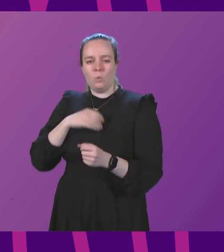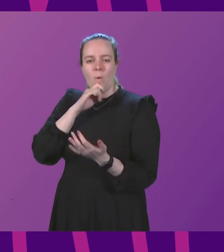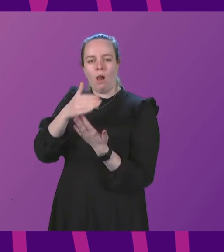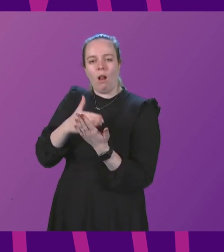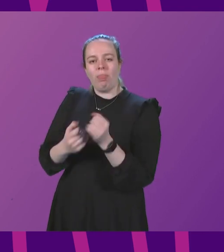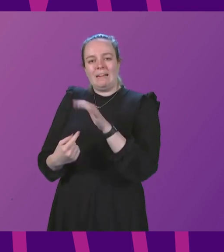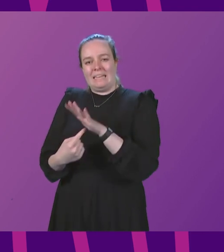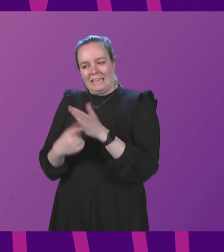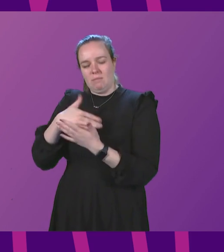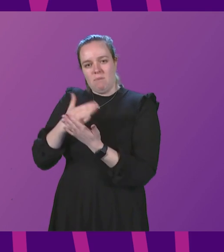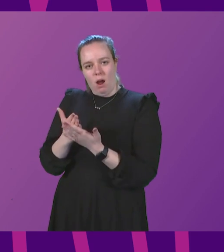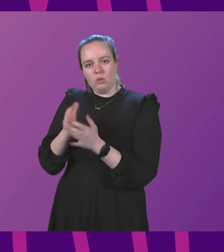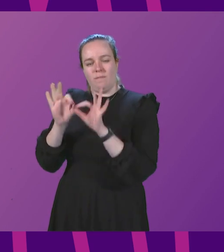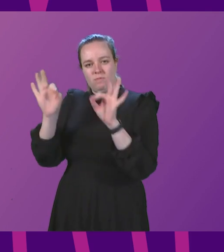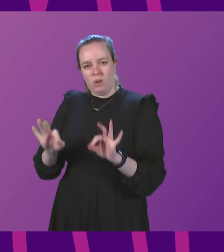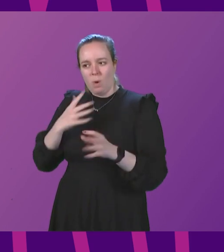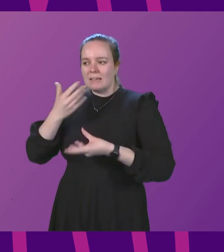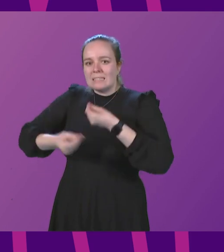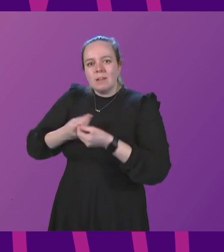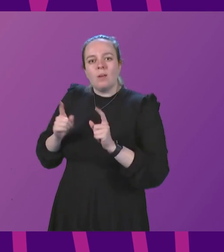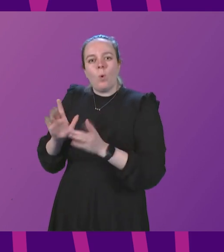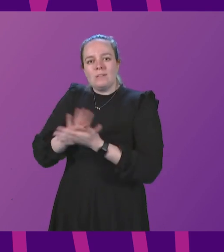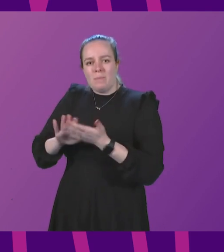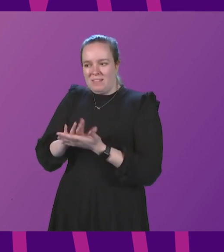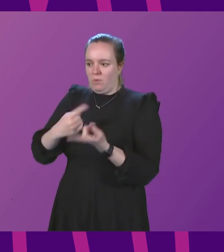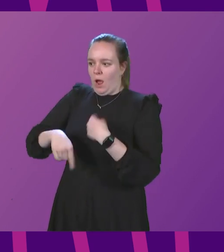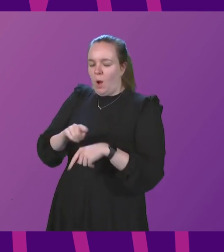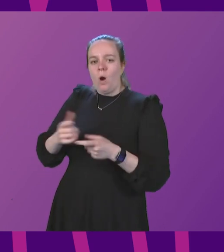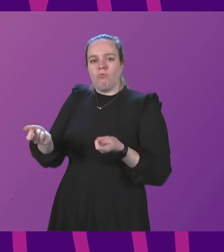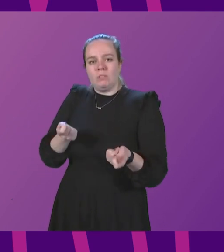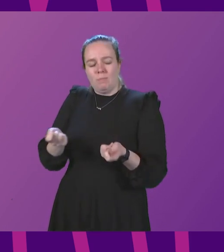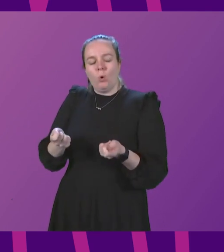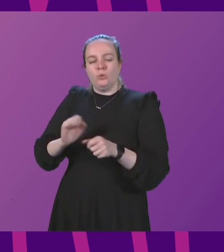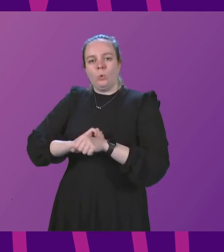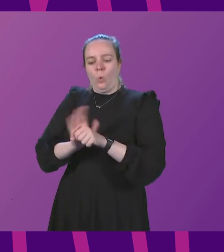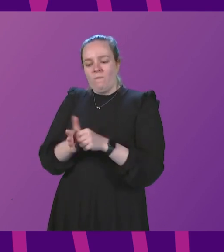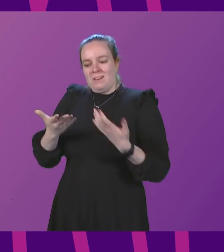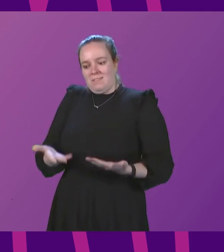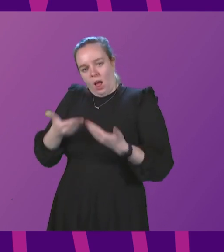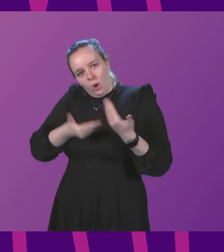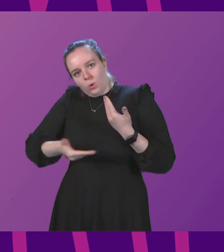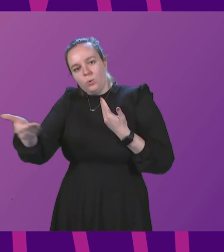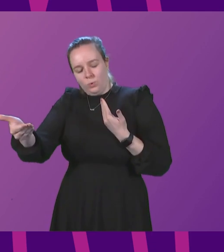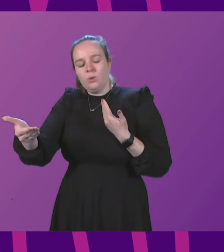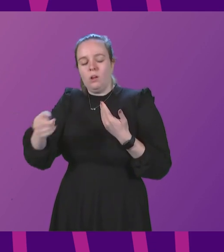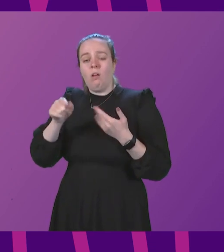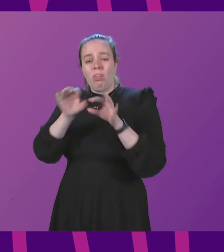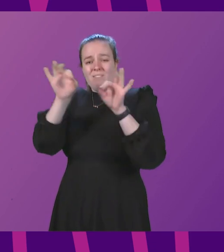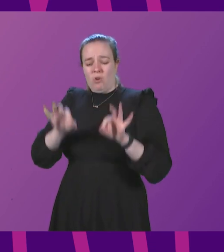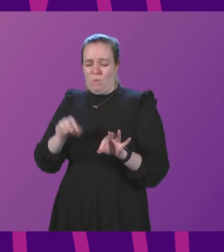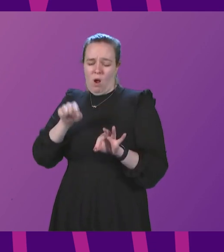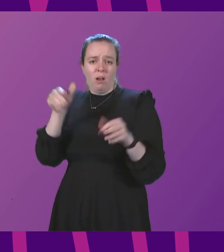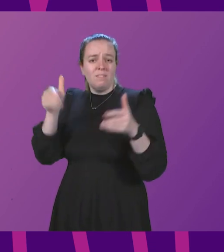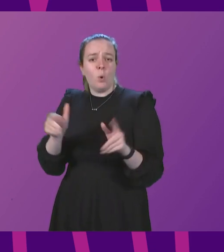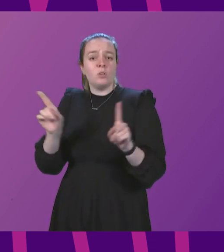new framework and explain what it means for our collective response to COVID now and in the months ahead. At the heart of the framework is a